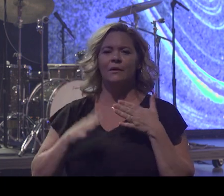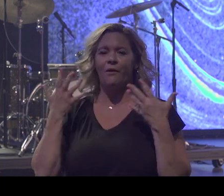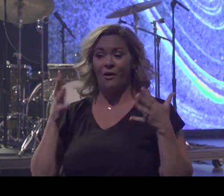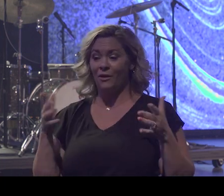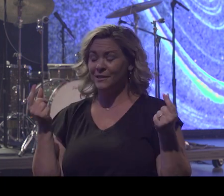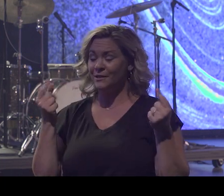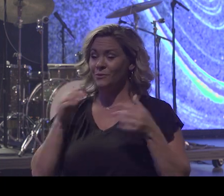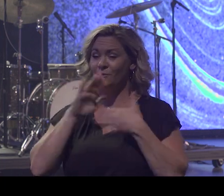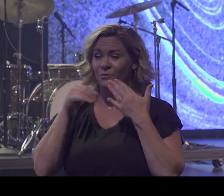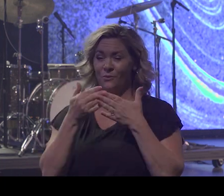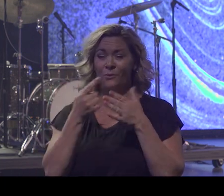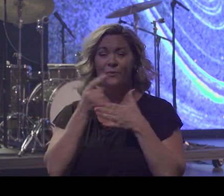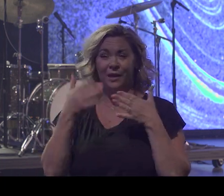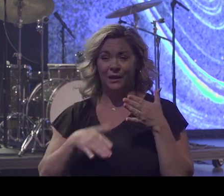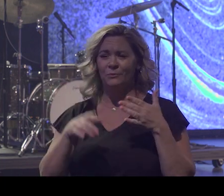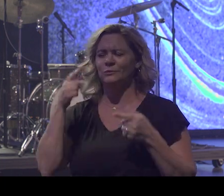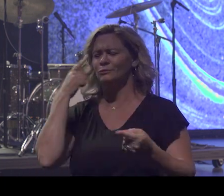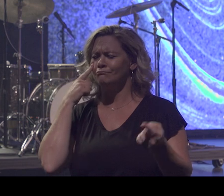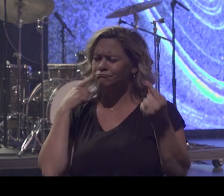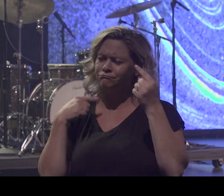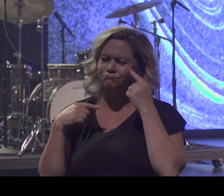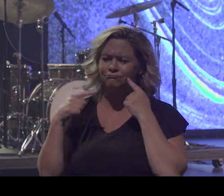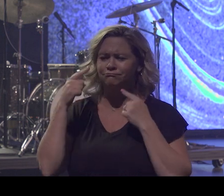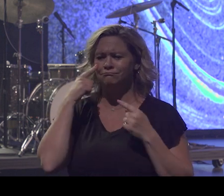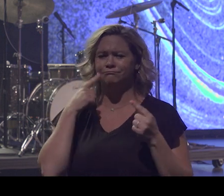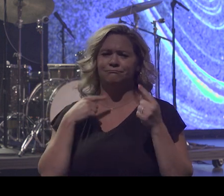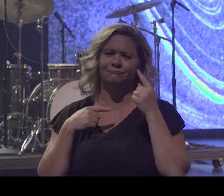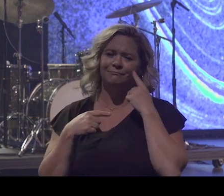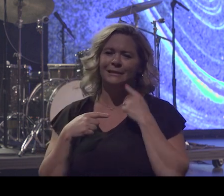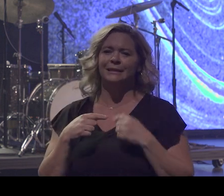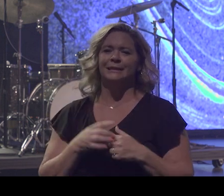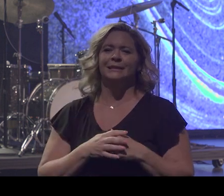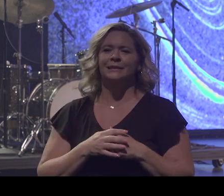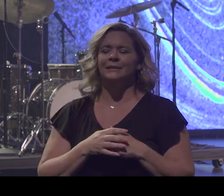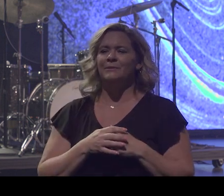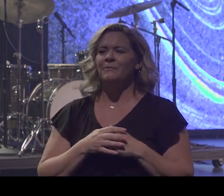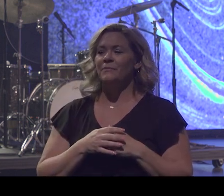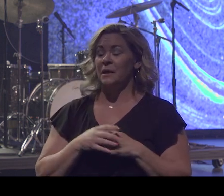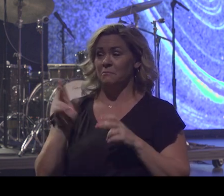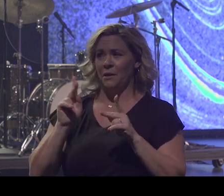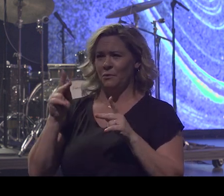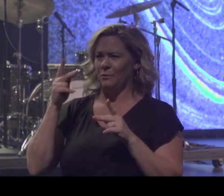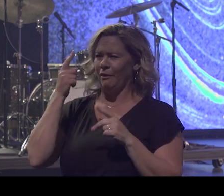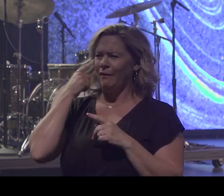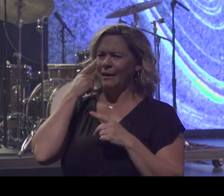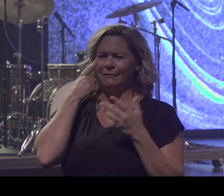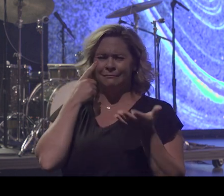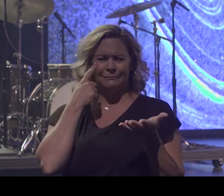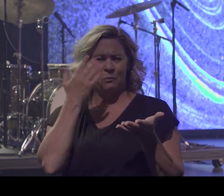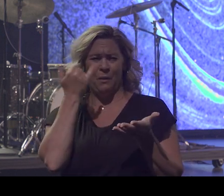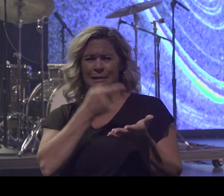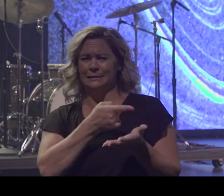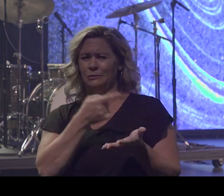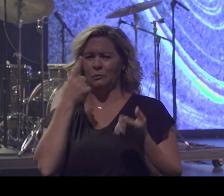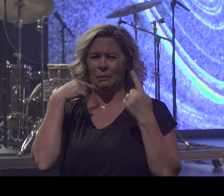weekend was cry. And I wonder, people were probably thinking, well, what is he crying for? He's got all this money. He's famous.